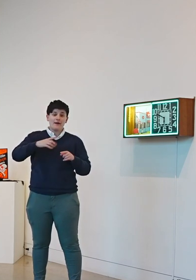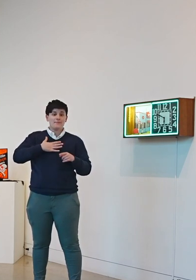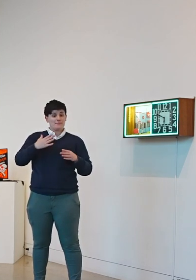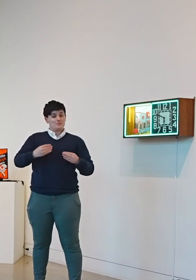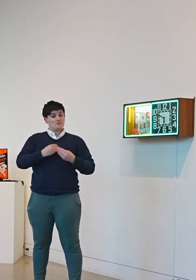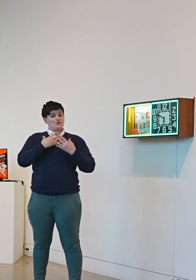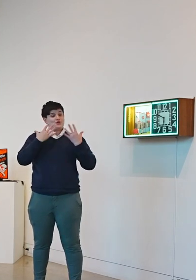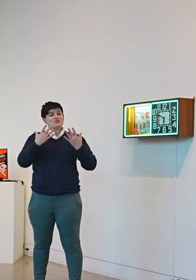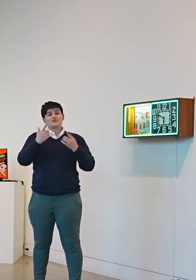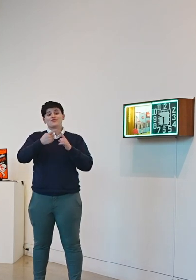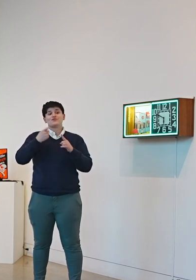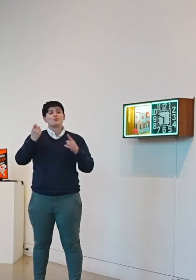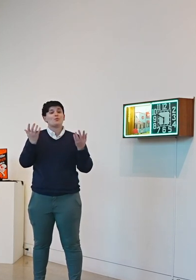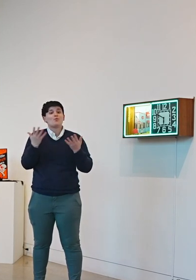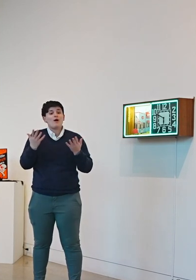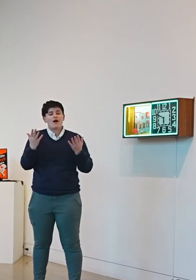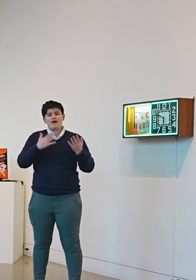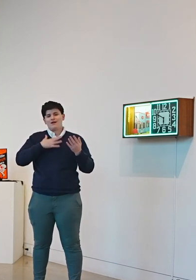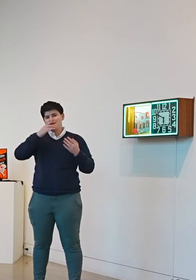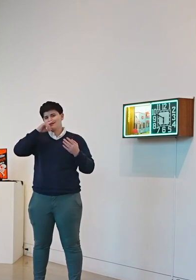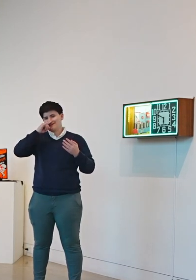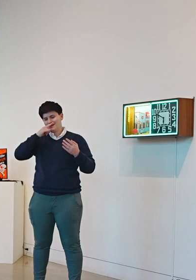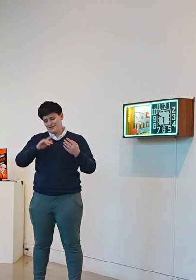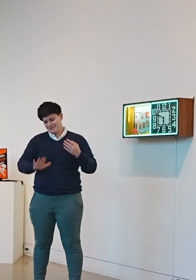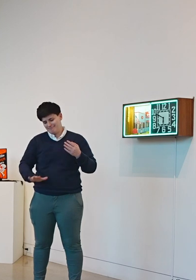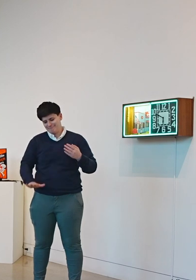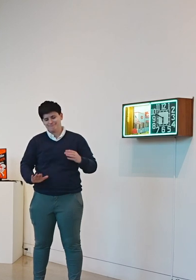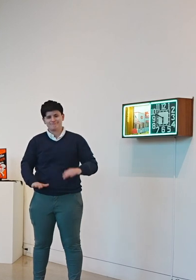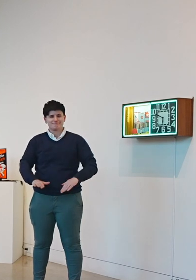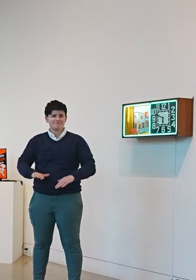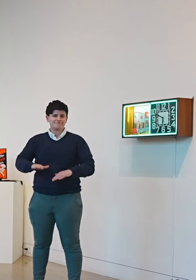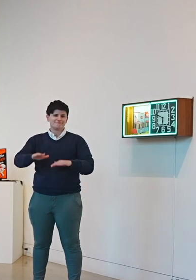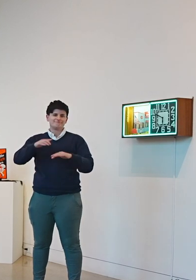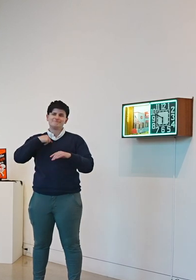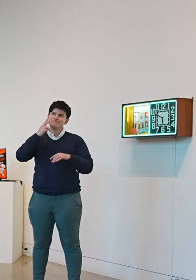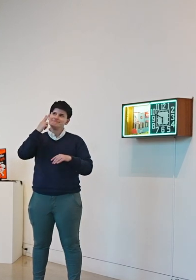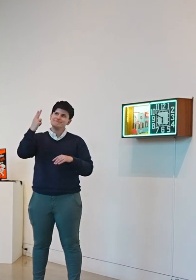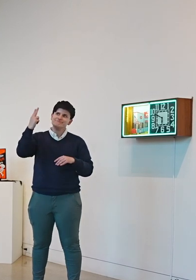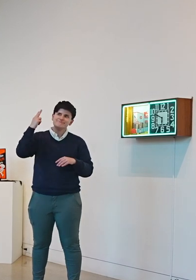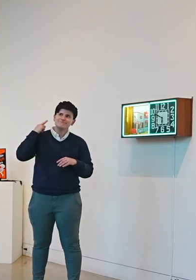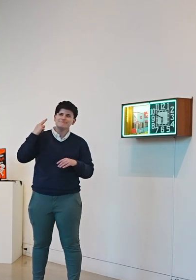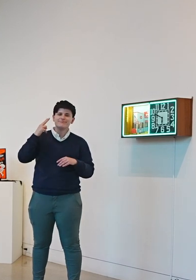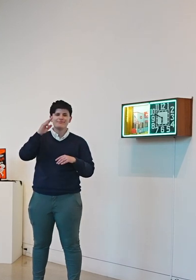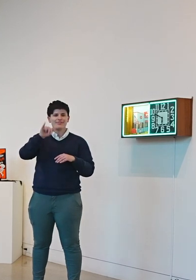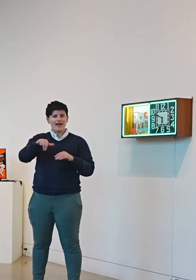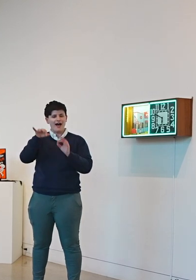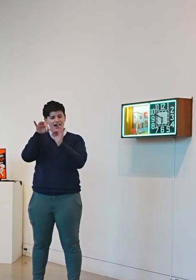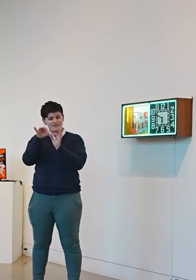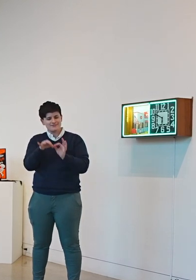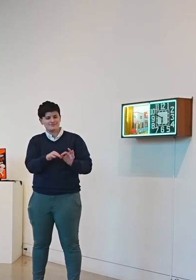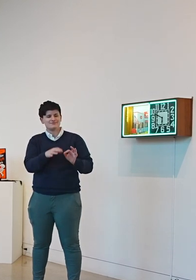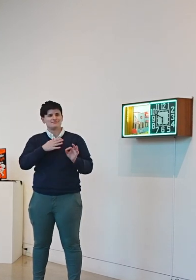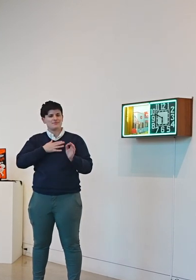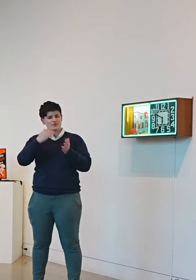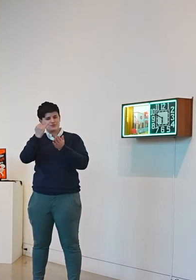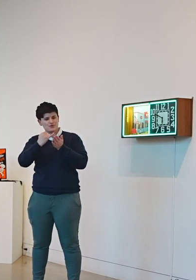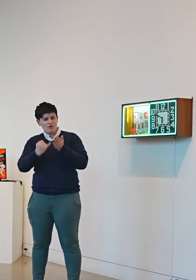that's what most of my drawings have had to do with and that's what all these had to do with I just